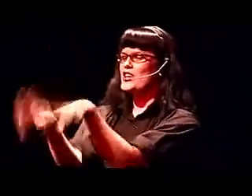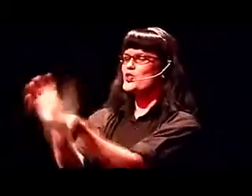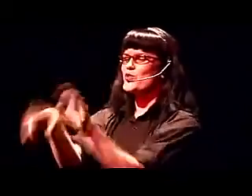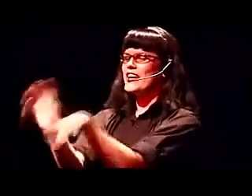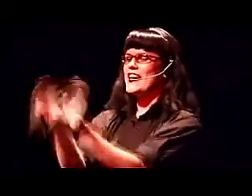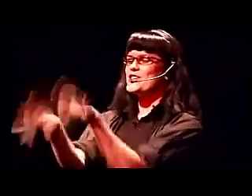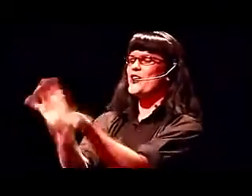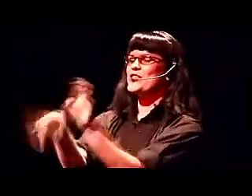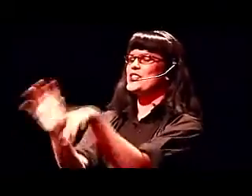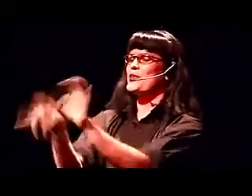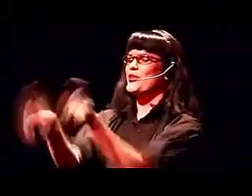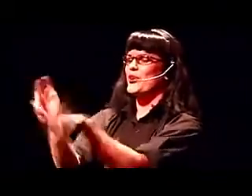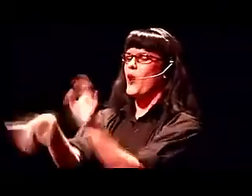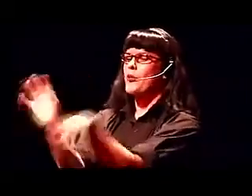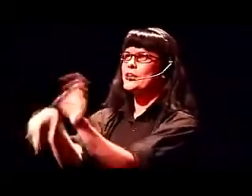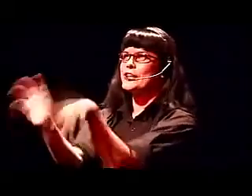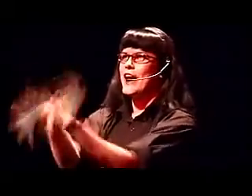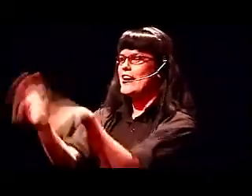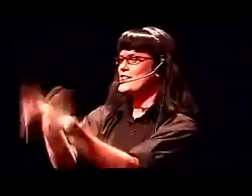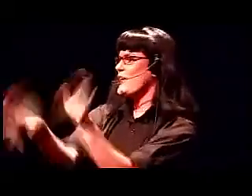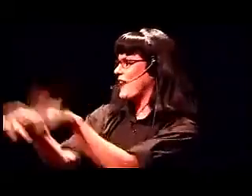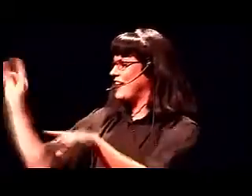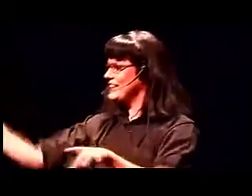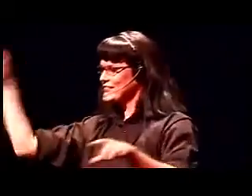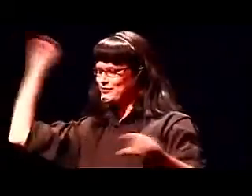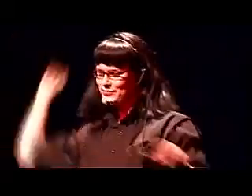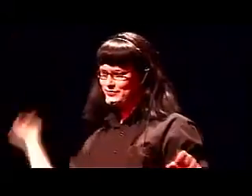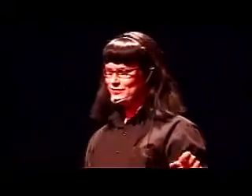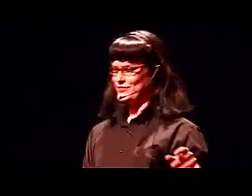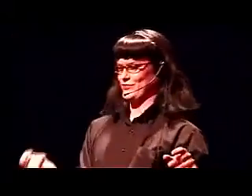National Relay Service, number you require, plies. Go ahead. Plies.